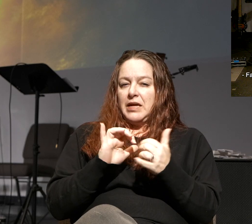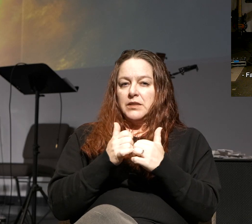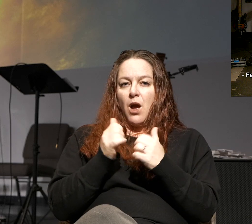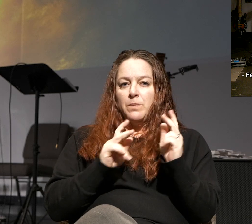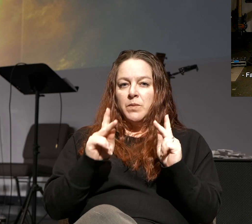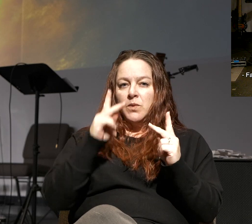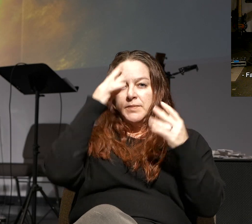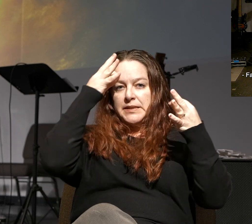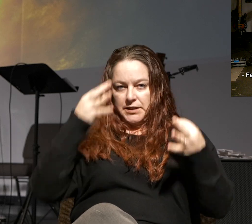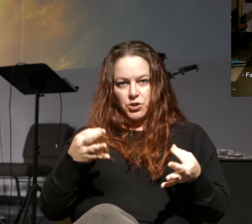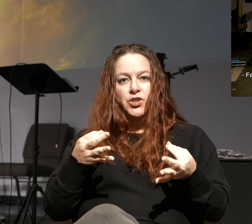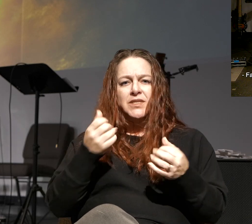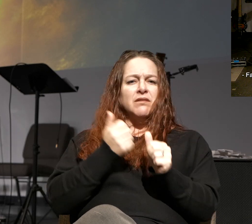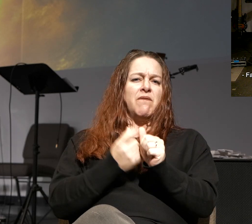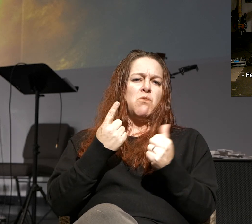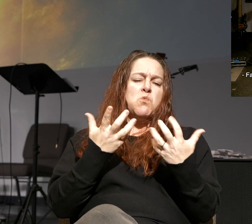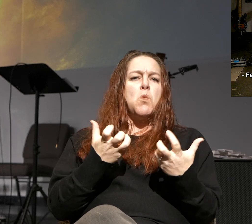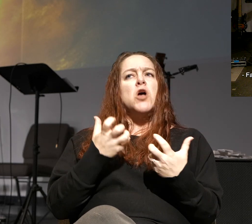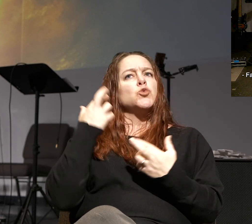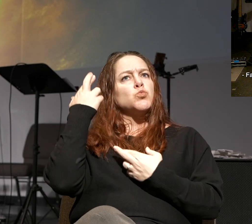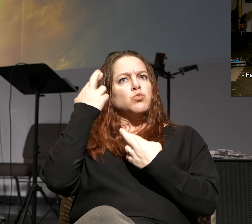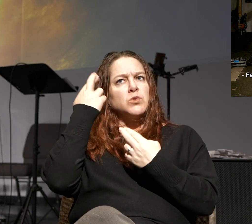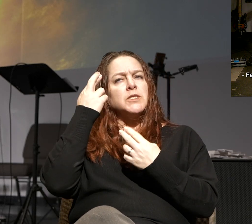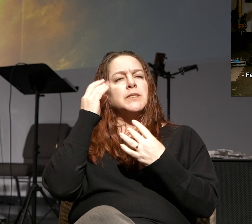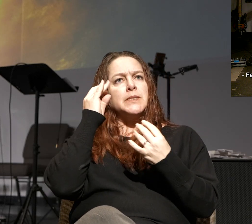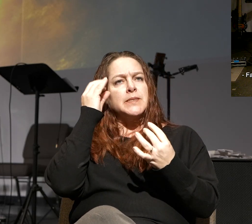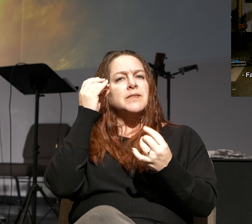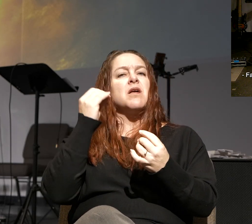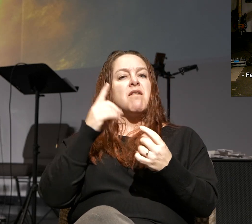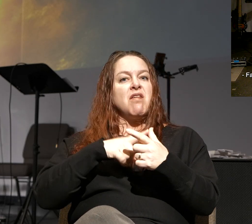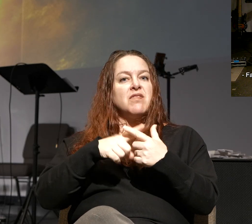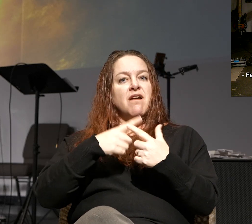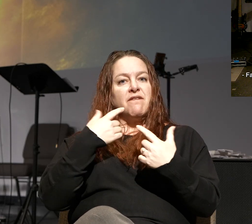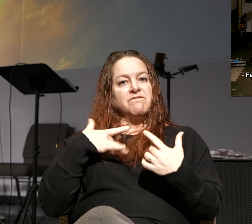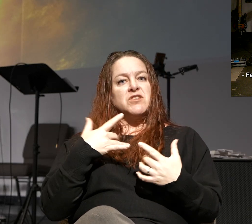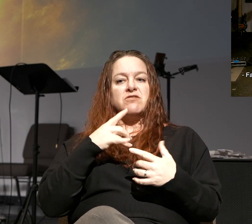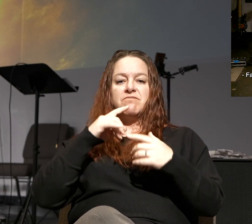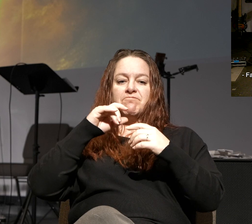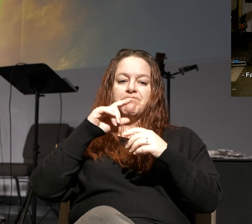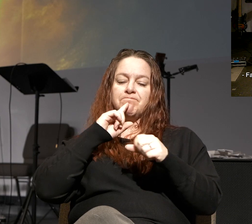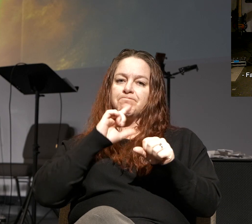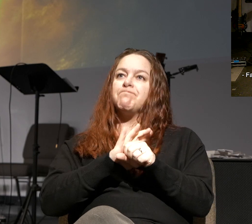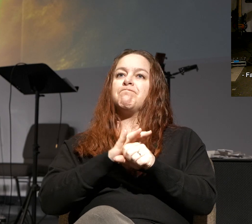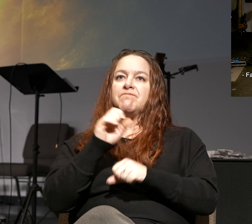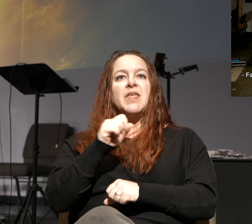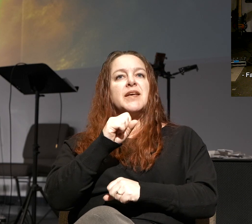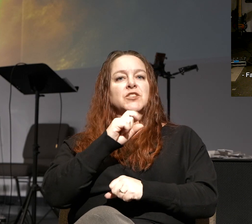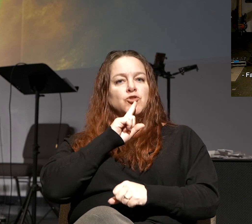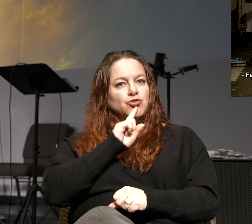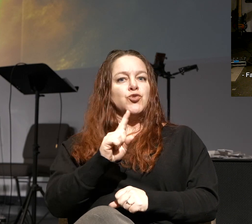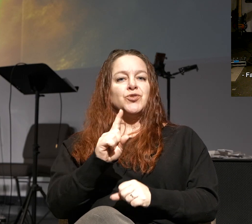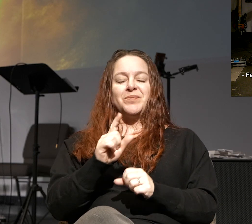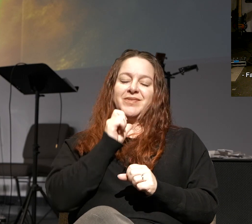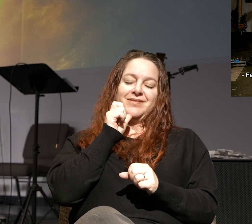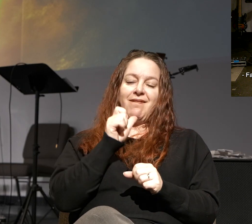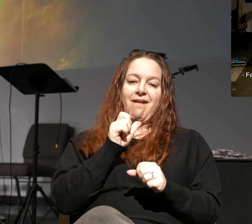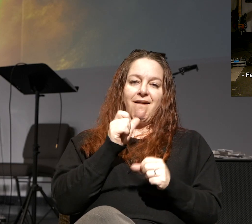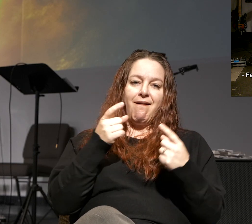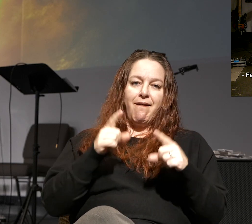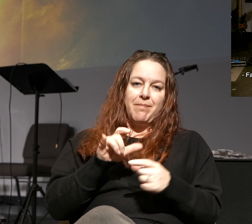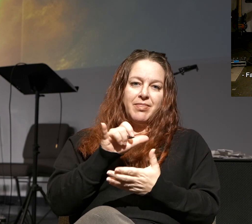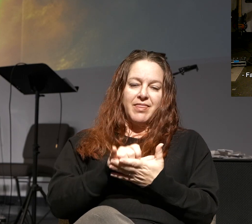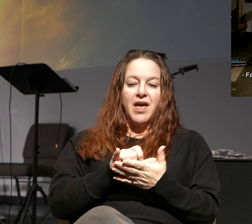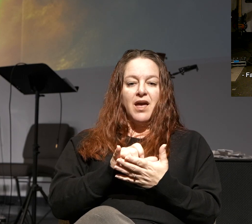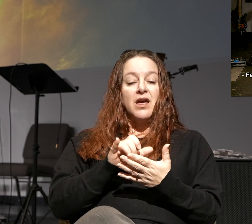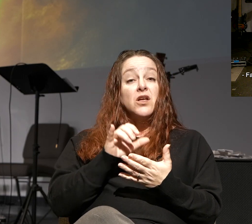Everyone would love to be able to reason to certainty. We'd all love to reason to certainty, but it doesn't work that way. This is